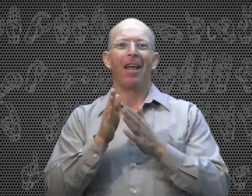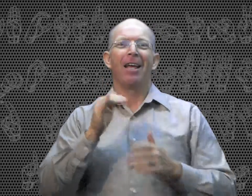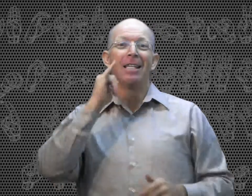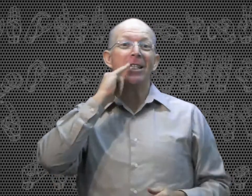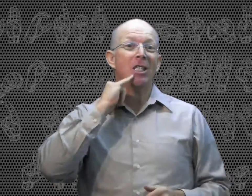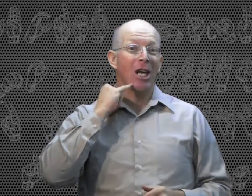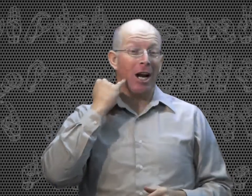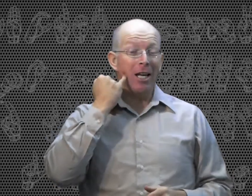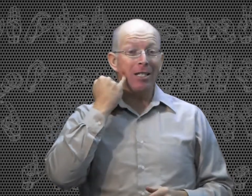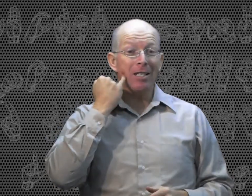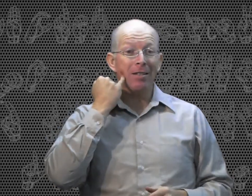Jealous.